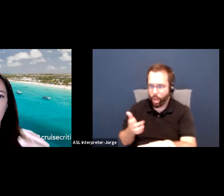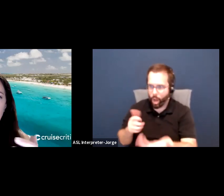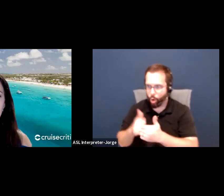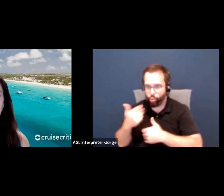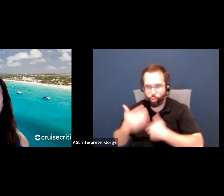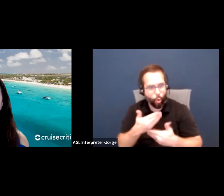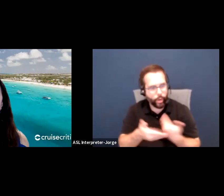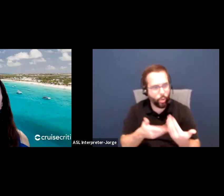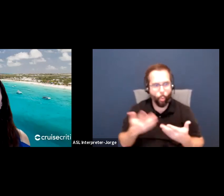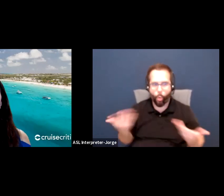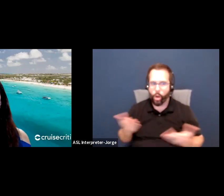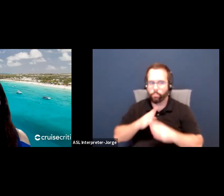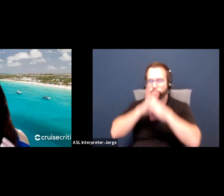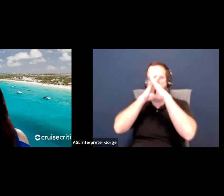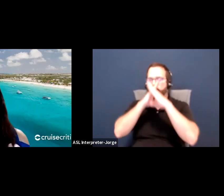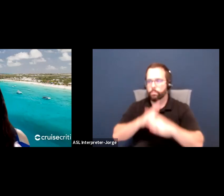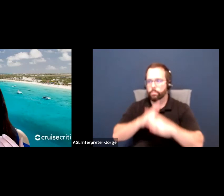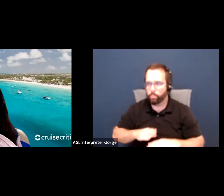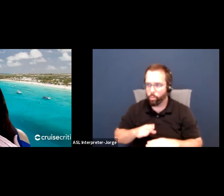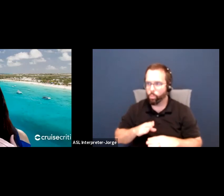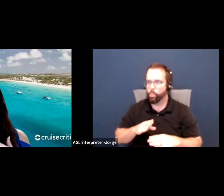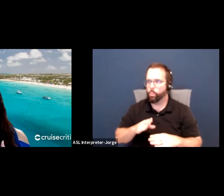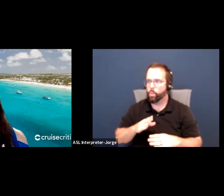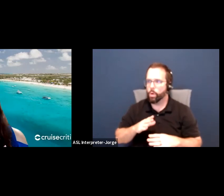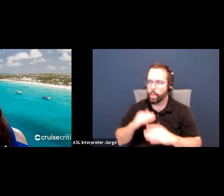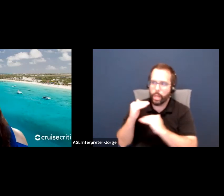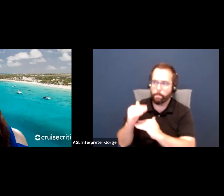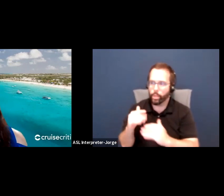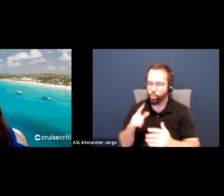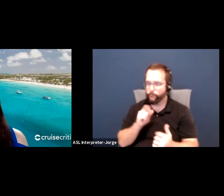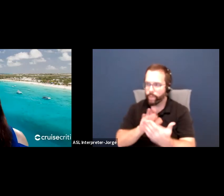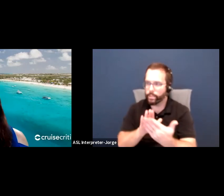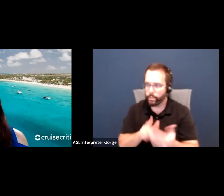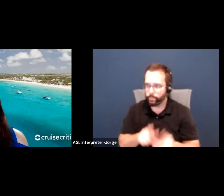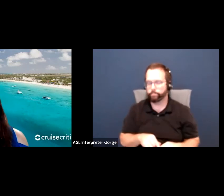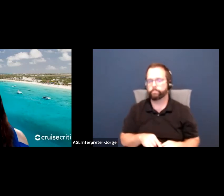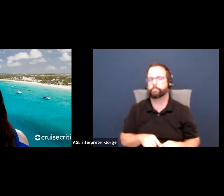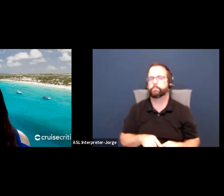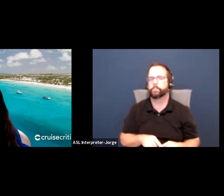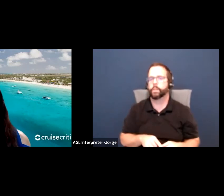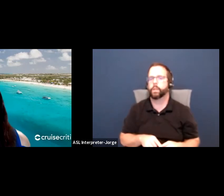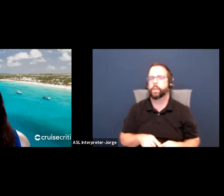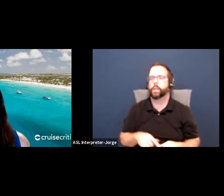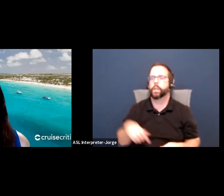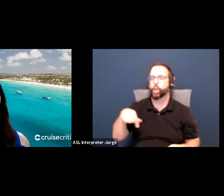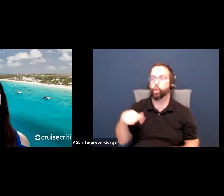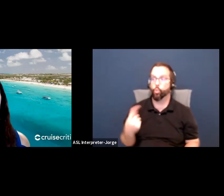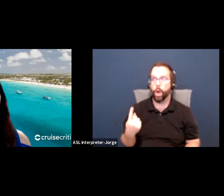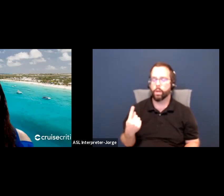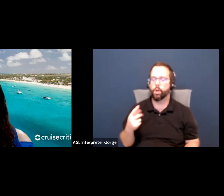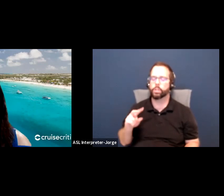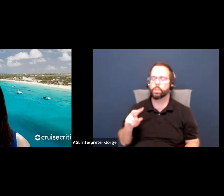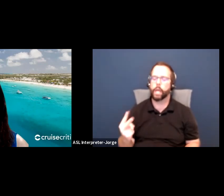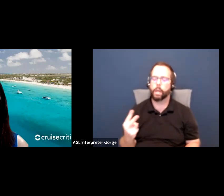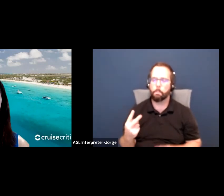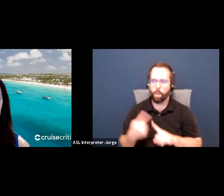about how to make this happen. And then you're going to do that maybe the second month of Q1. Then the third month of Q1